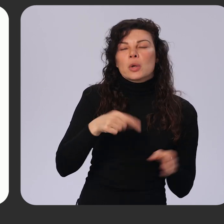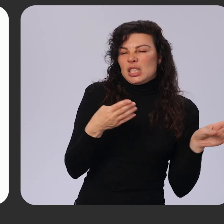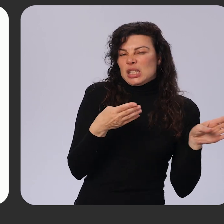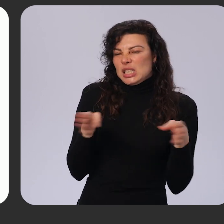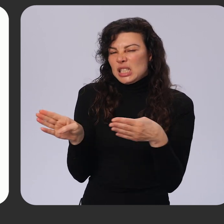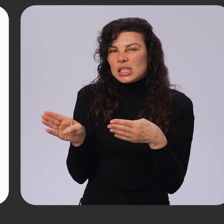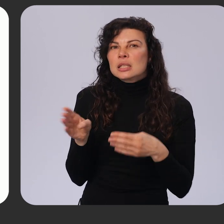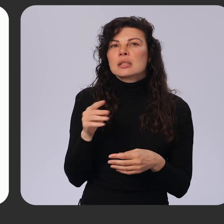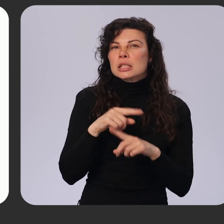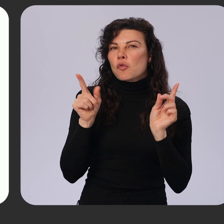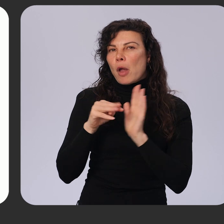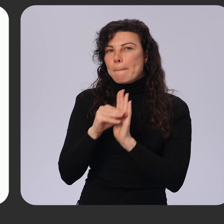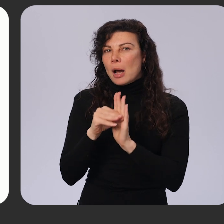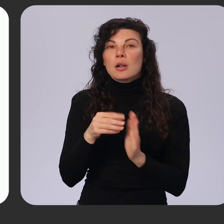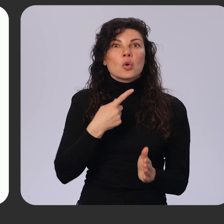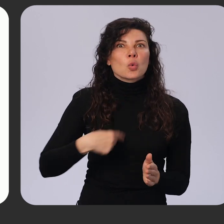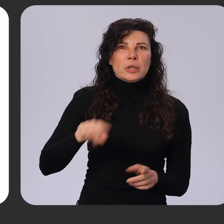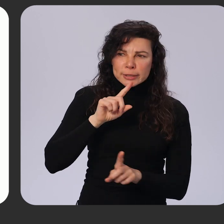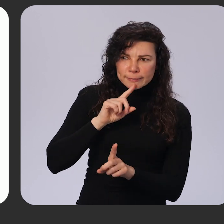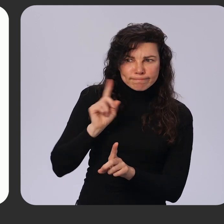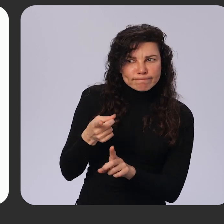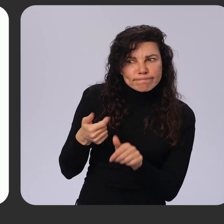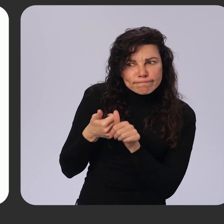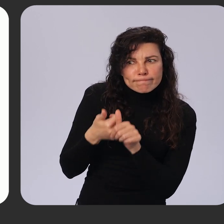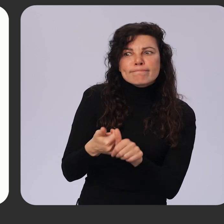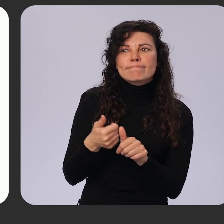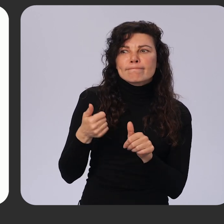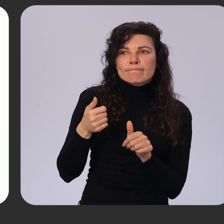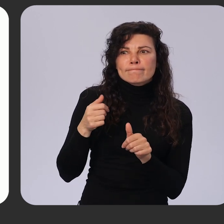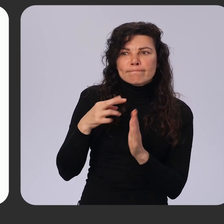where we enforce stricter card ownership verification upfront.